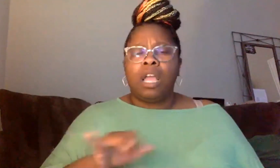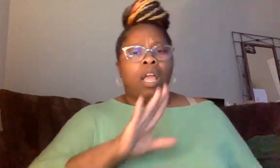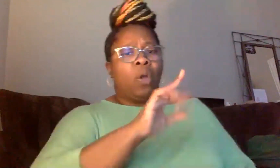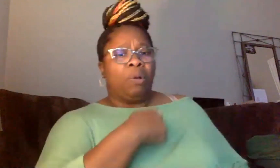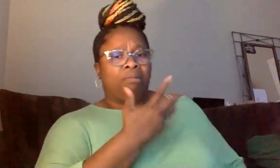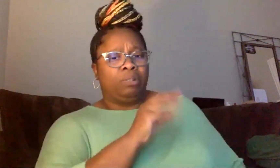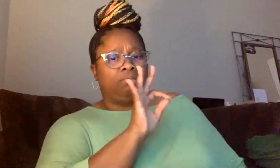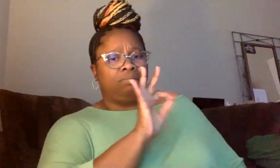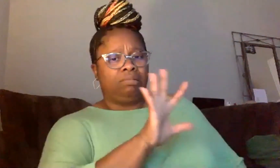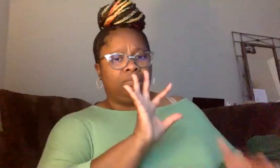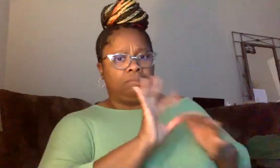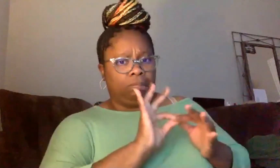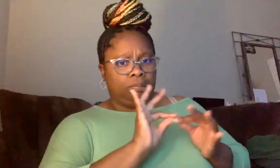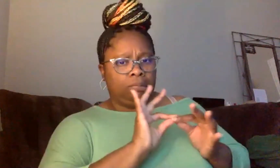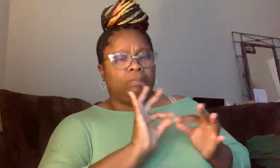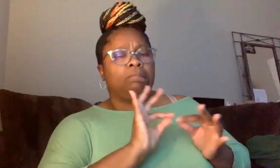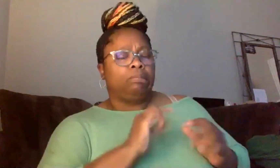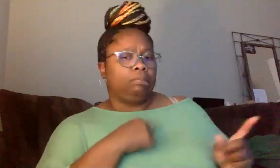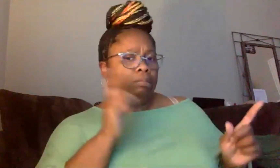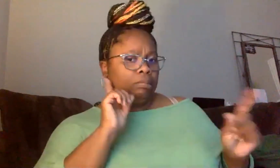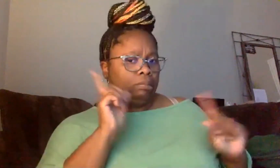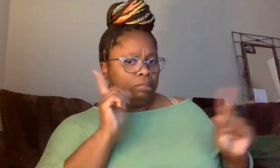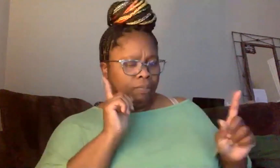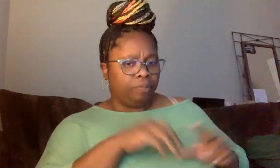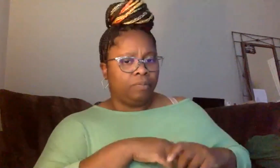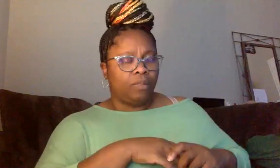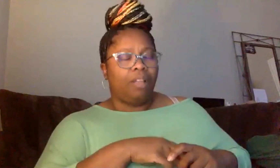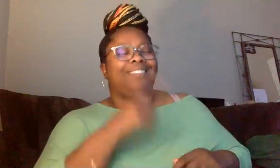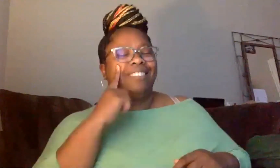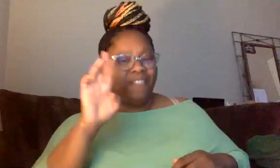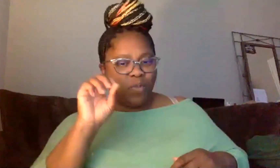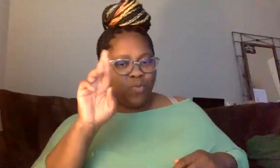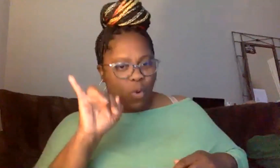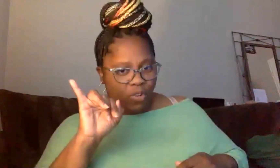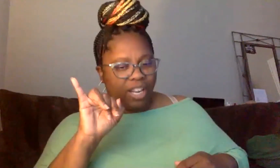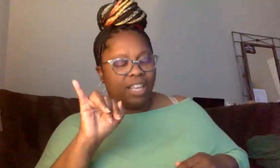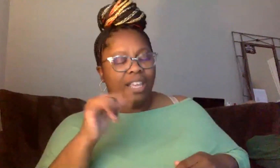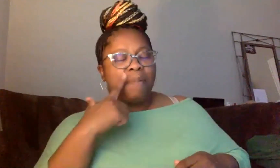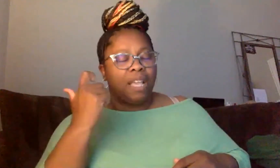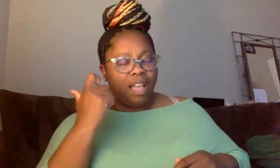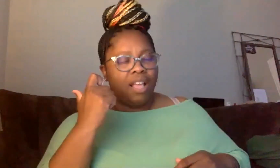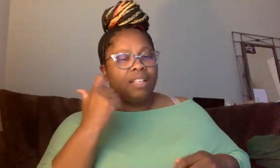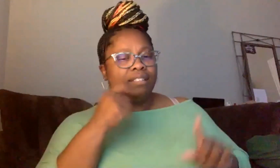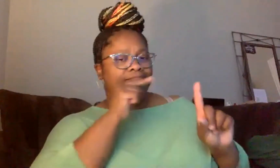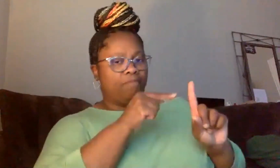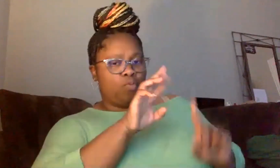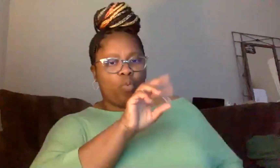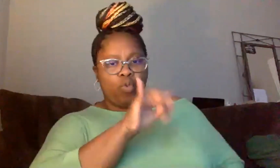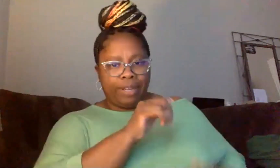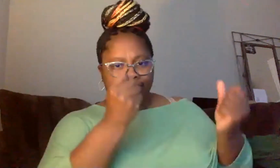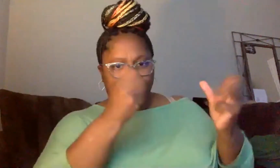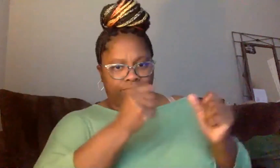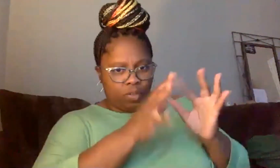comment that I've gotten a lot of. And that is for Rory. Rory she's our ASL interpreter